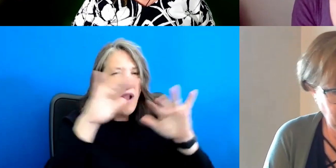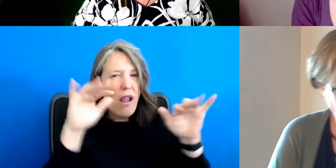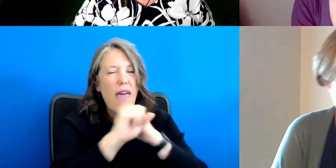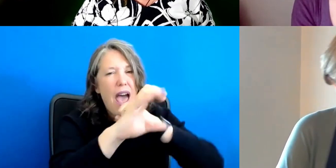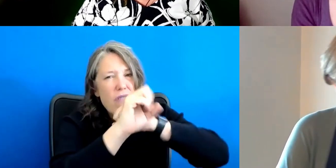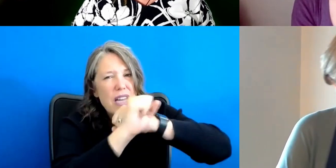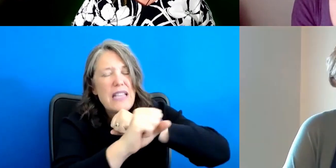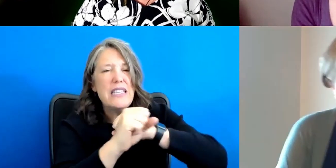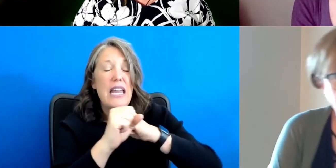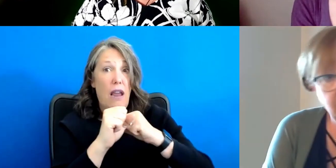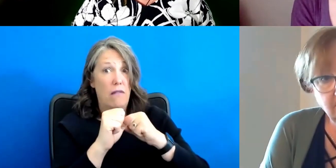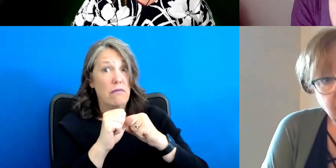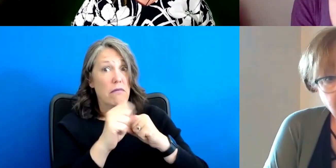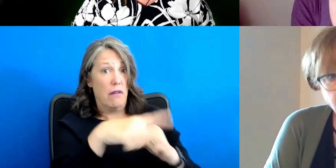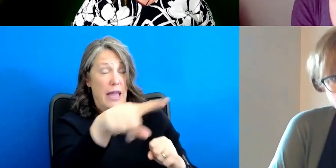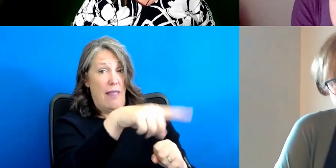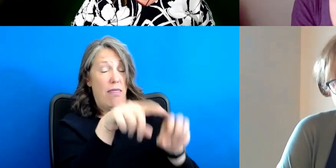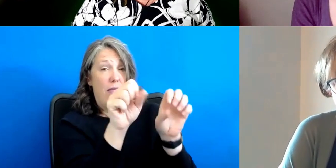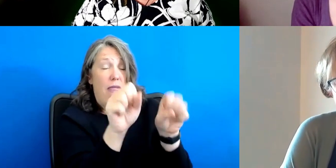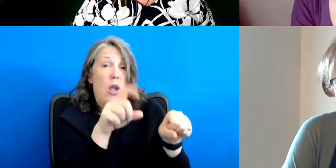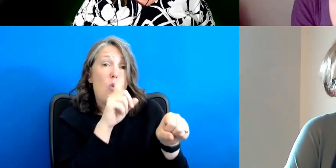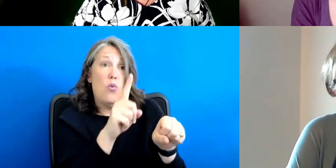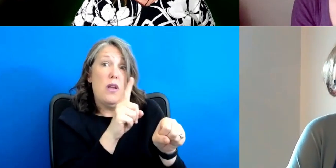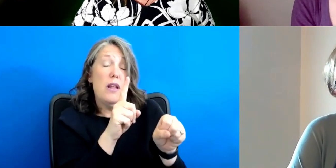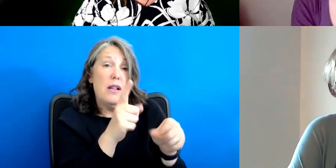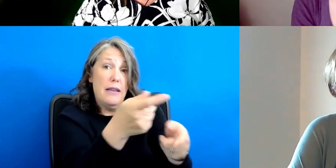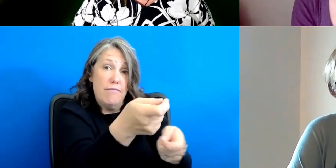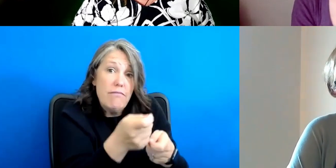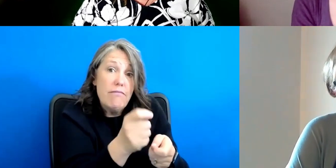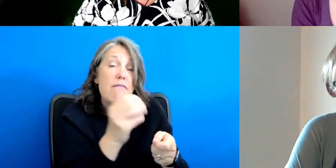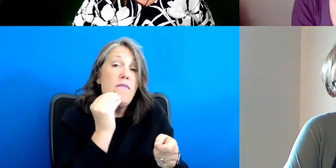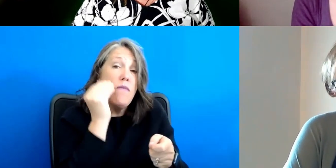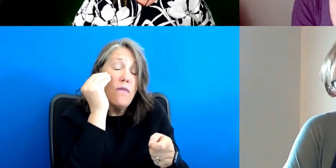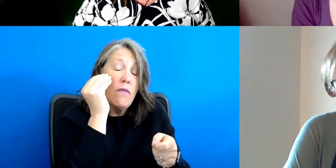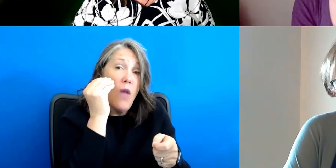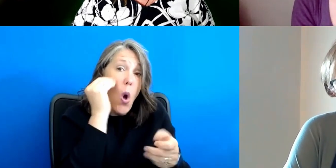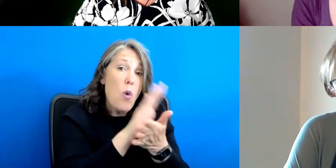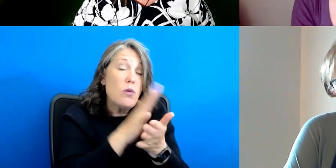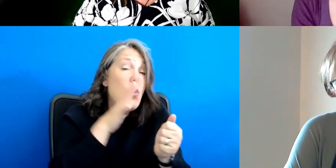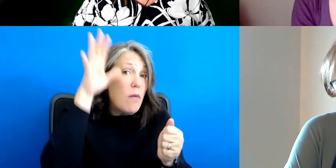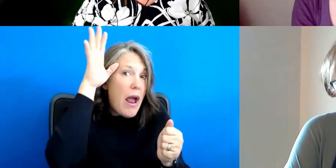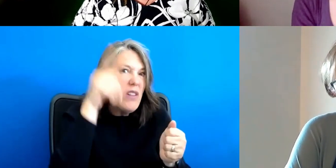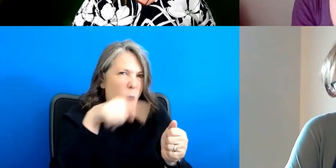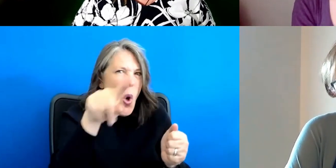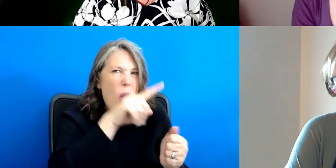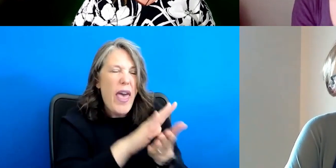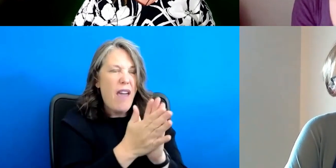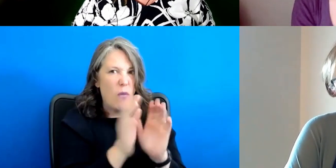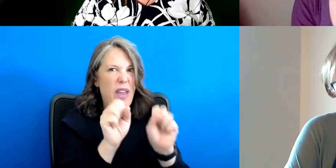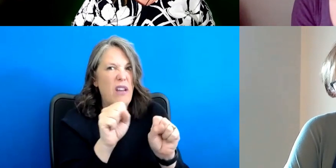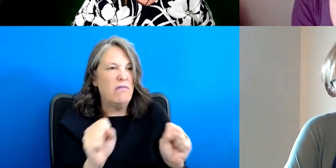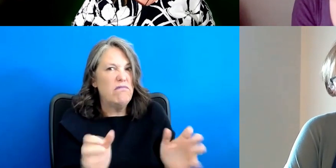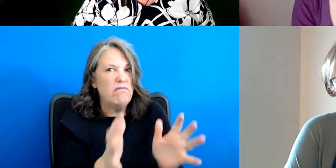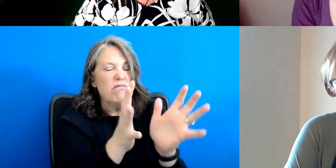able to get those parents that like to homeschool their children excited about, you know,